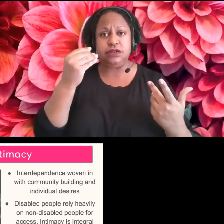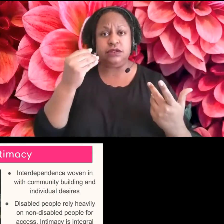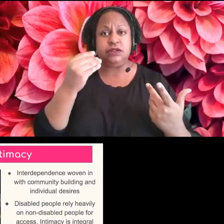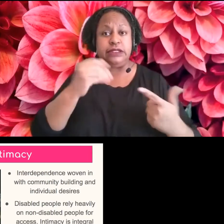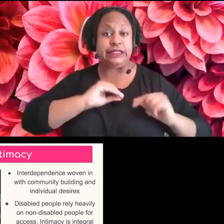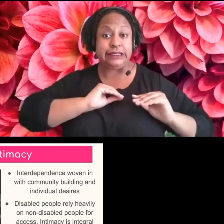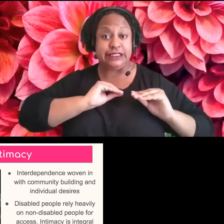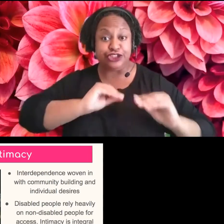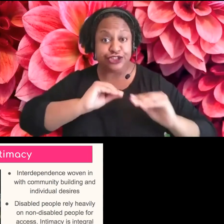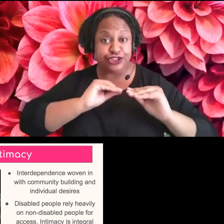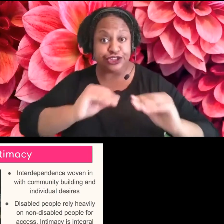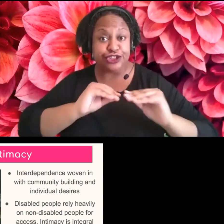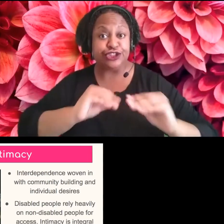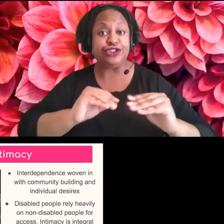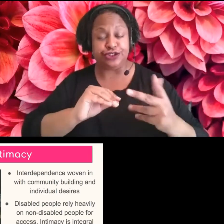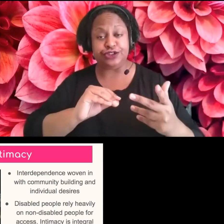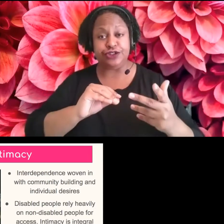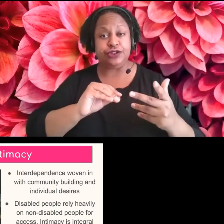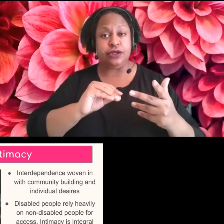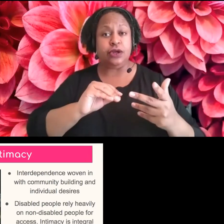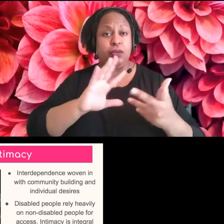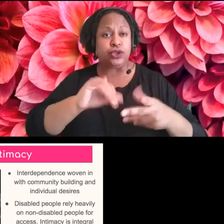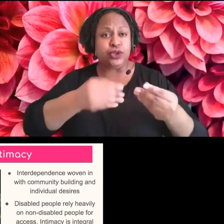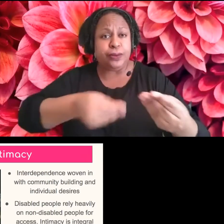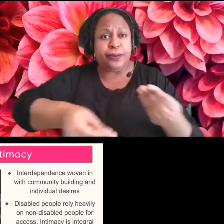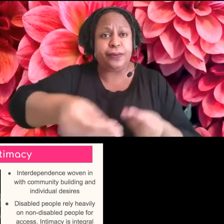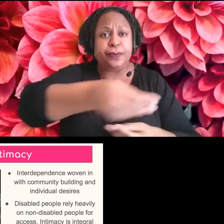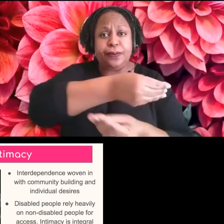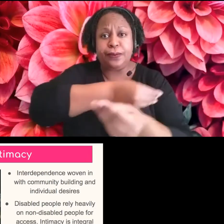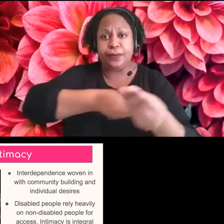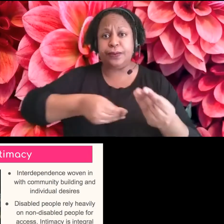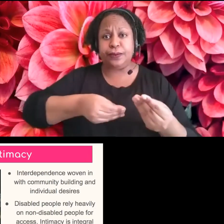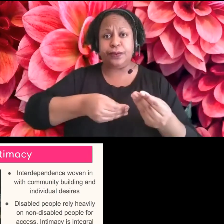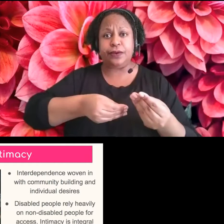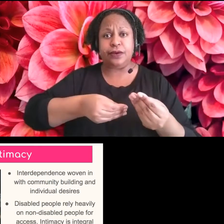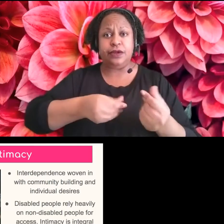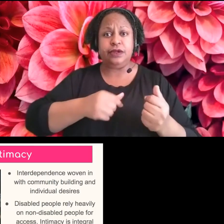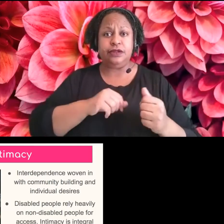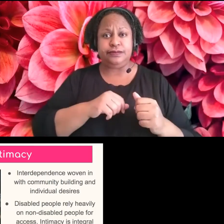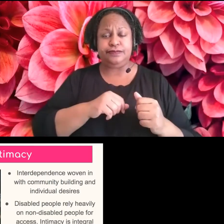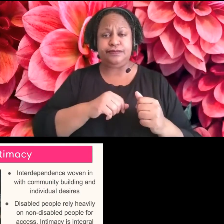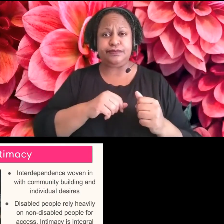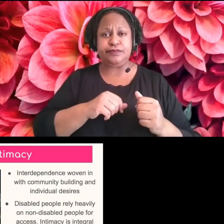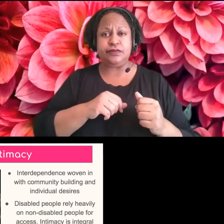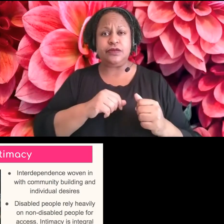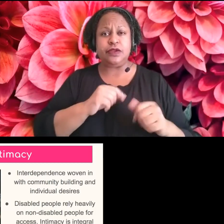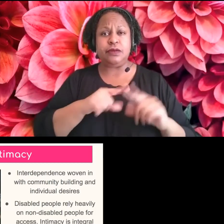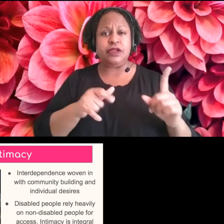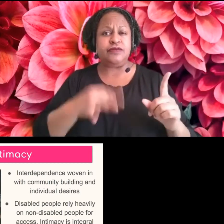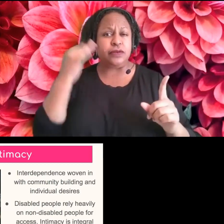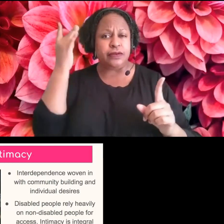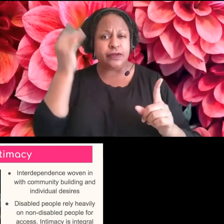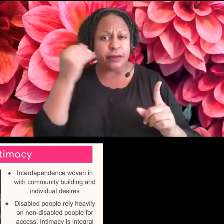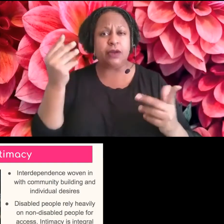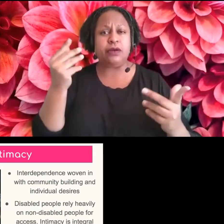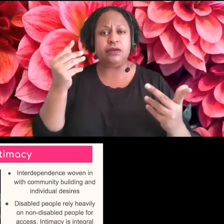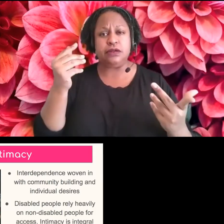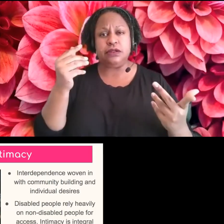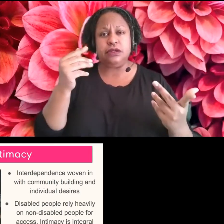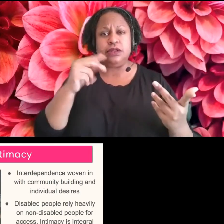but not in this strange, mystical, racist image of the circle of life that